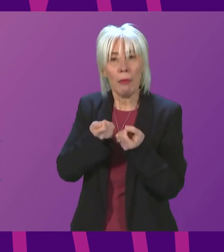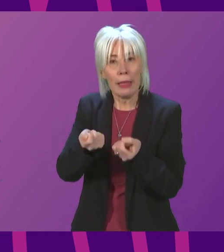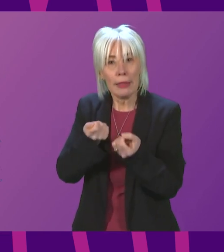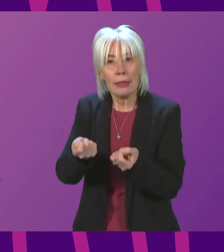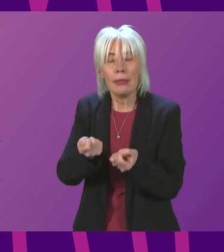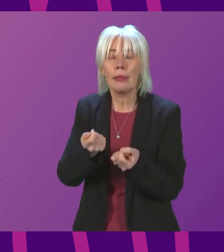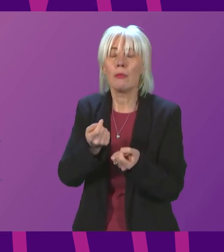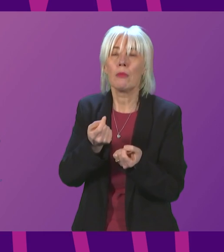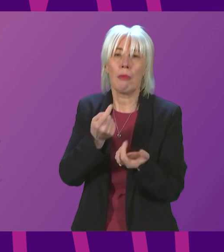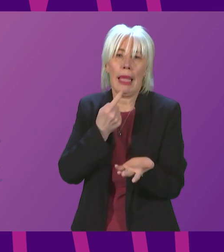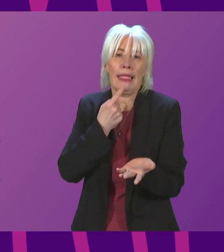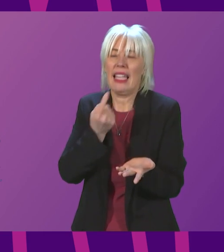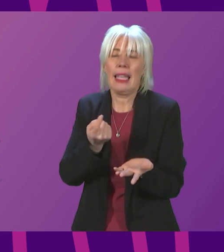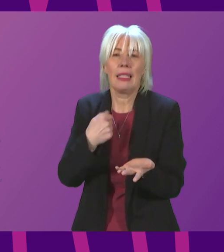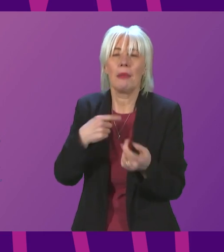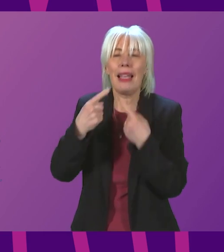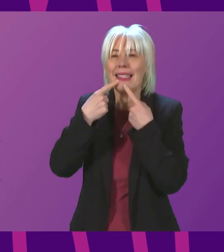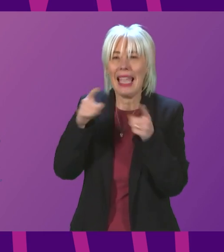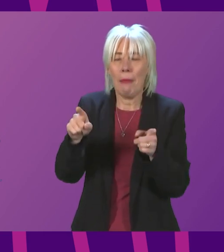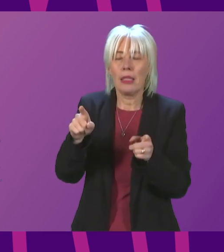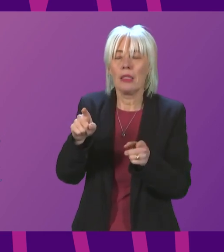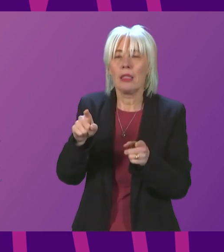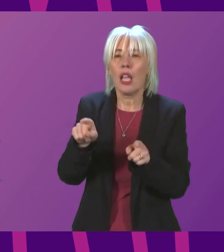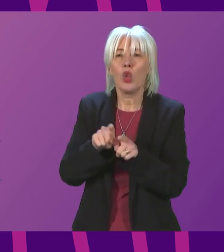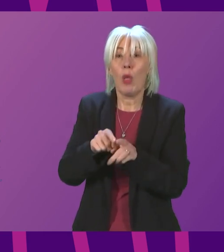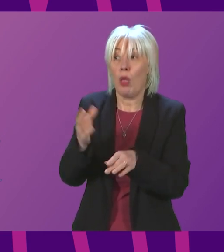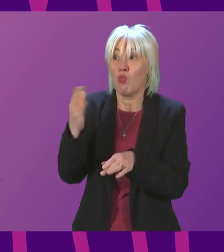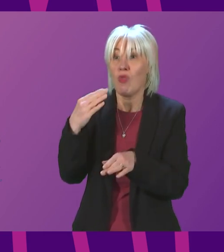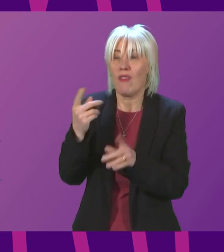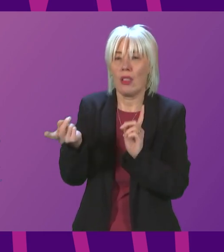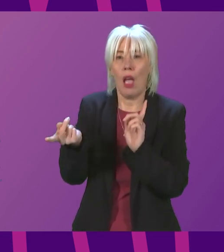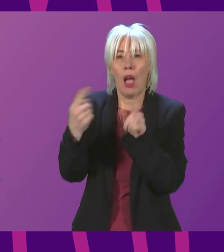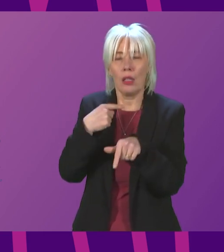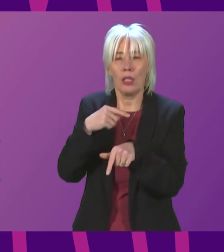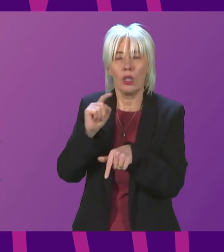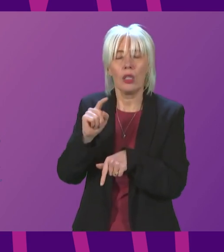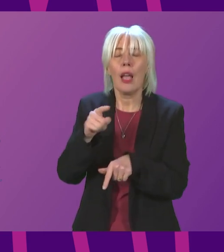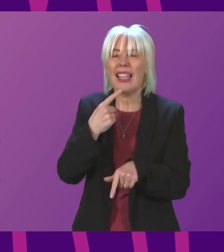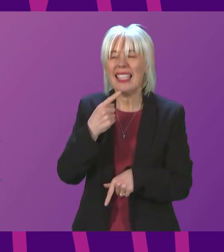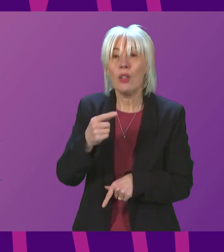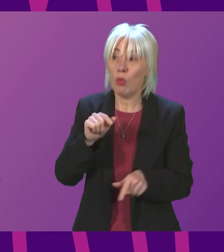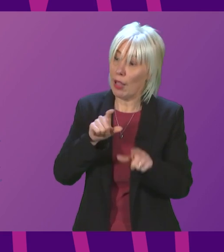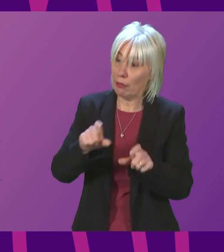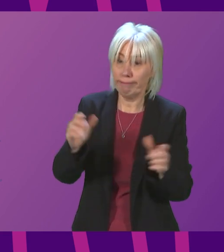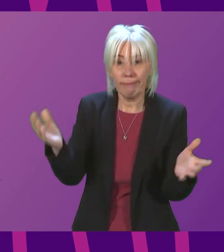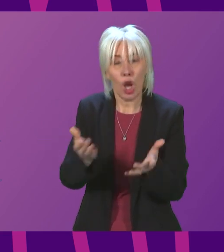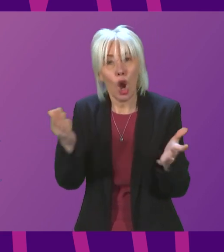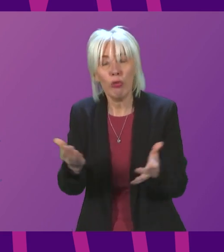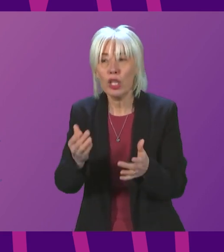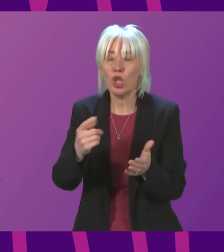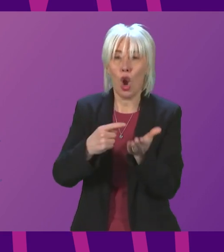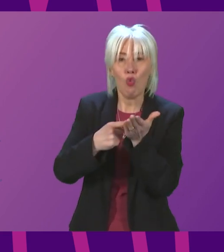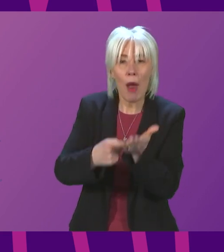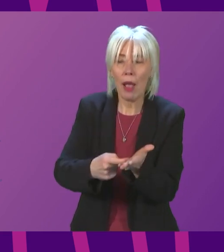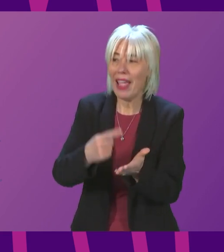I set some of that out in my statement and as I said in my previous answer we are also continuing to encourage and to recommend to